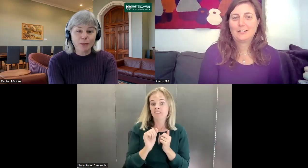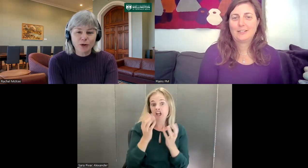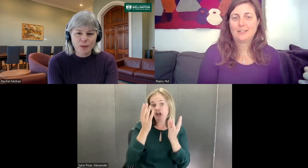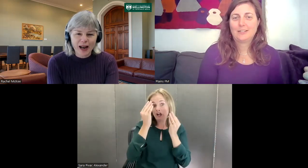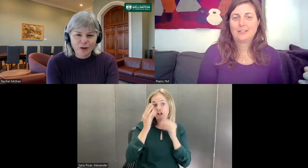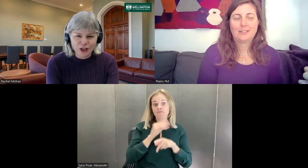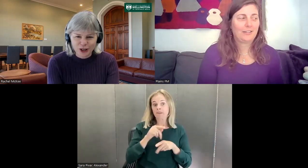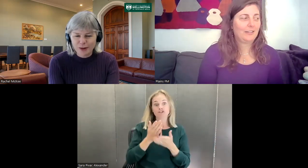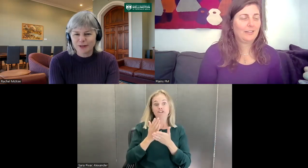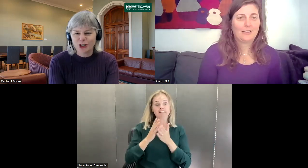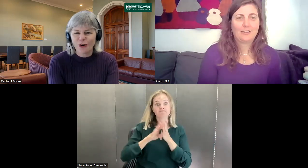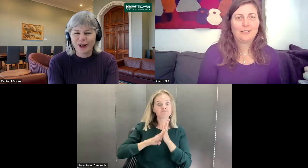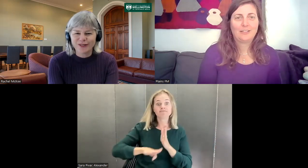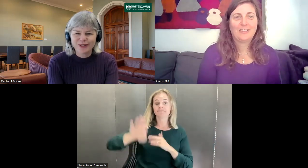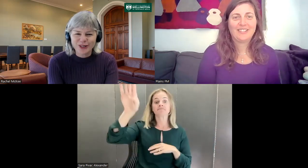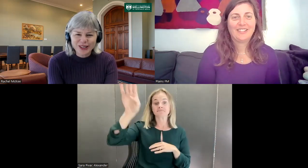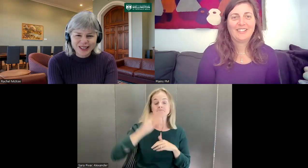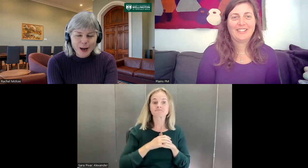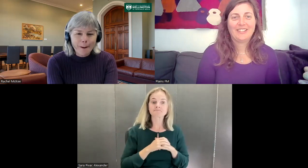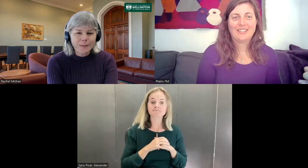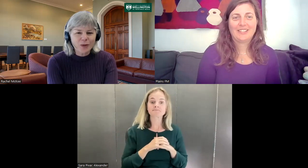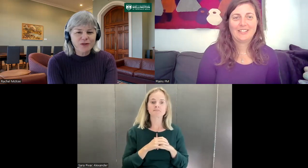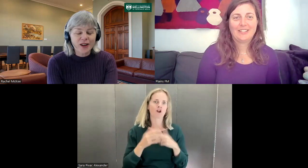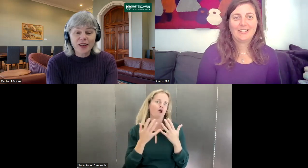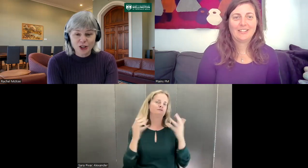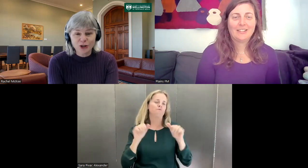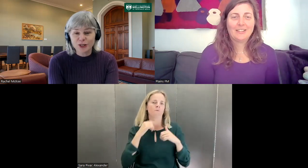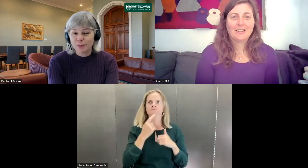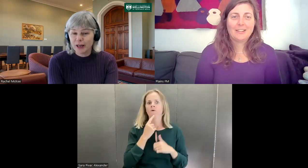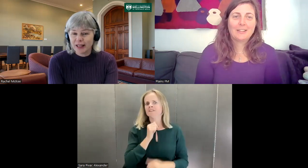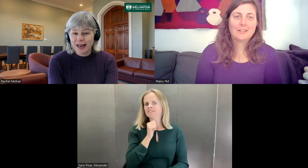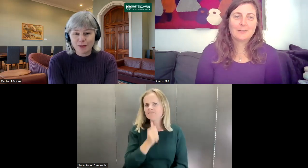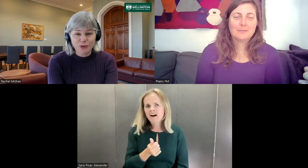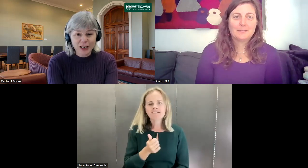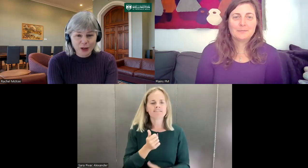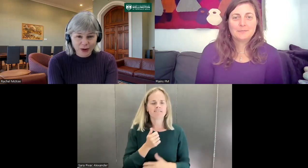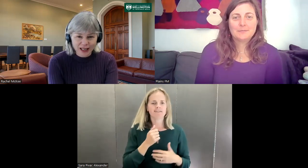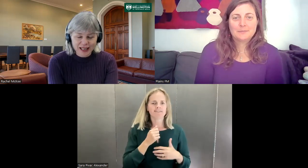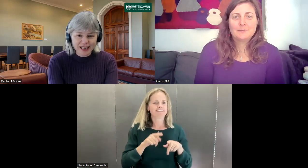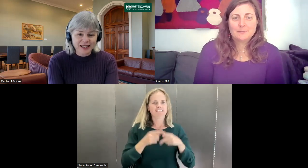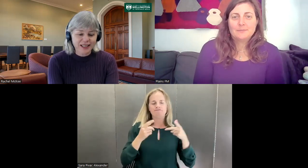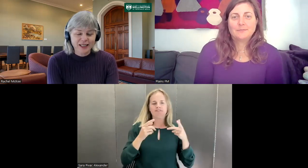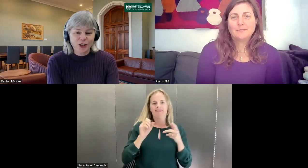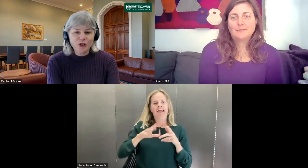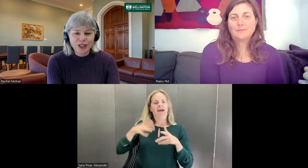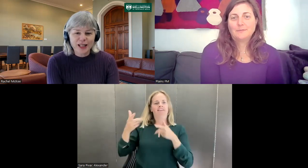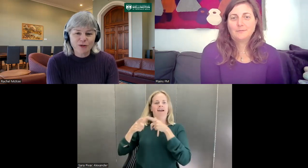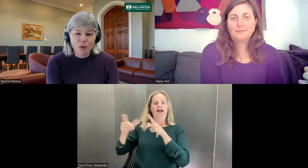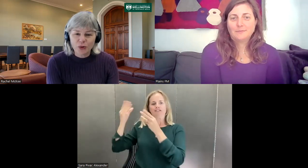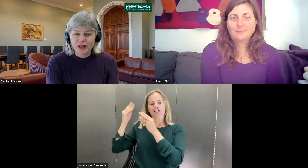move about, which can be a bit of a shock at first. But we find that the students pick that up really quickly and usually they report that their